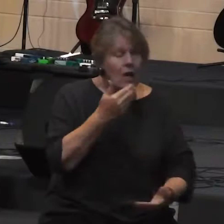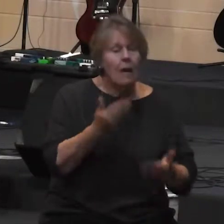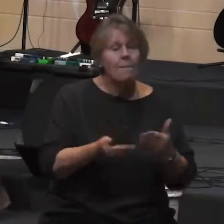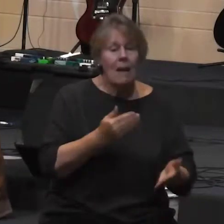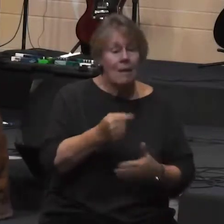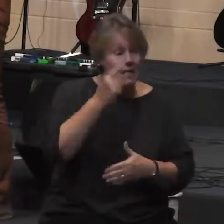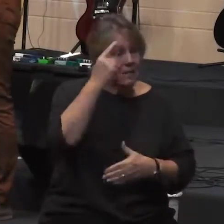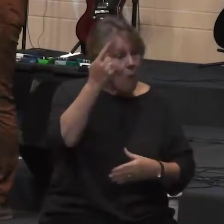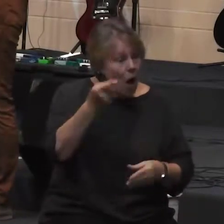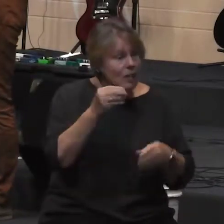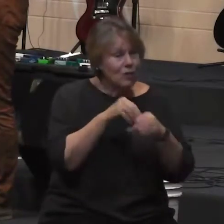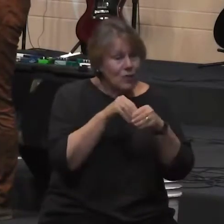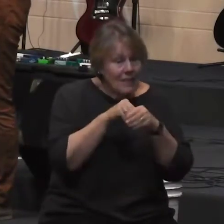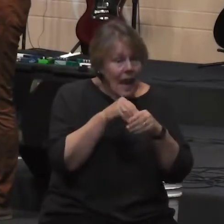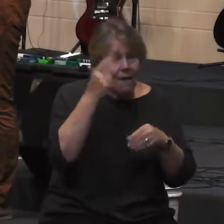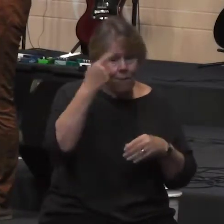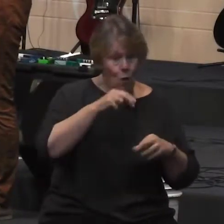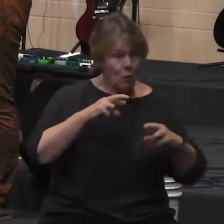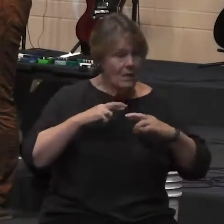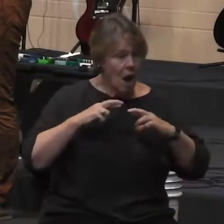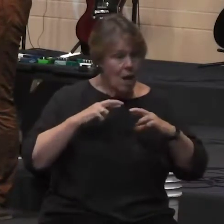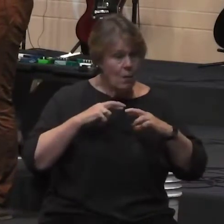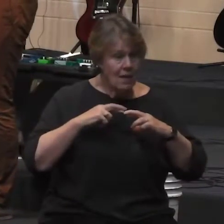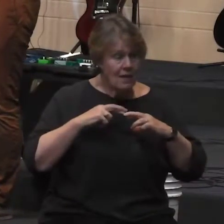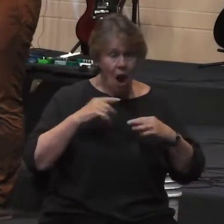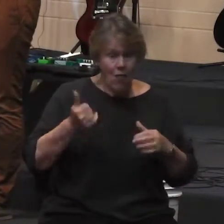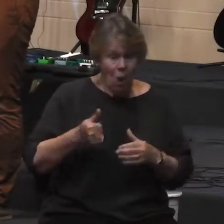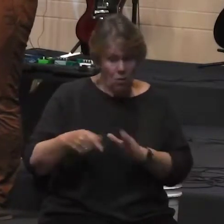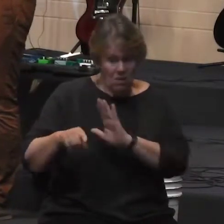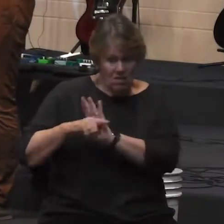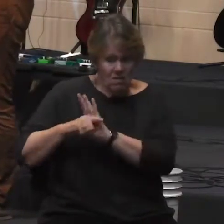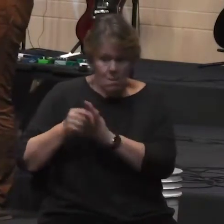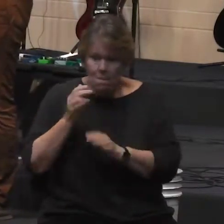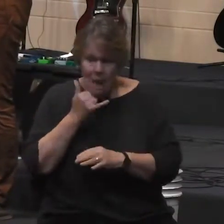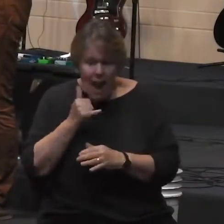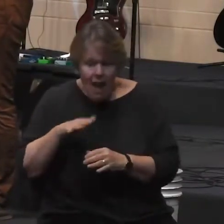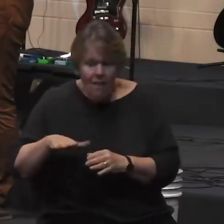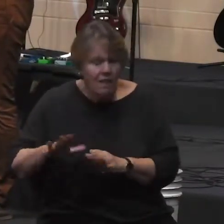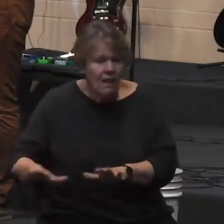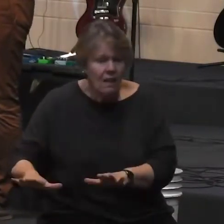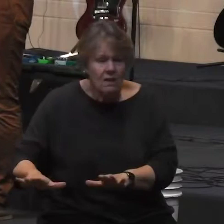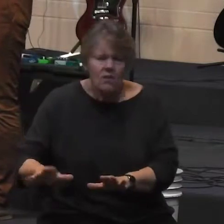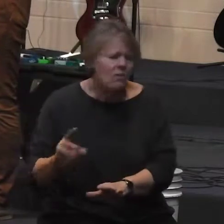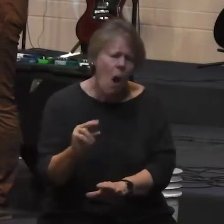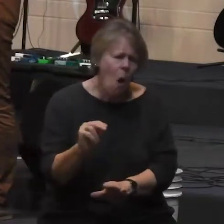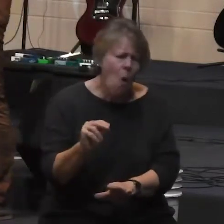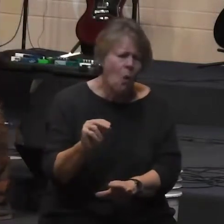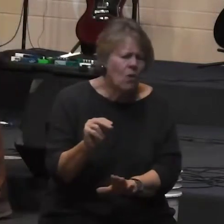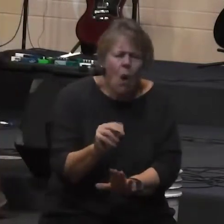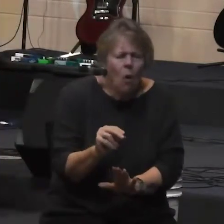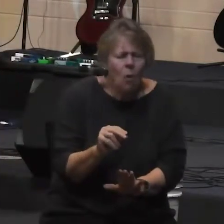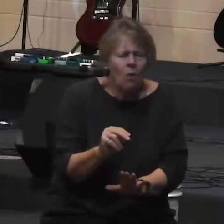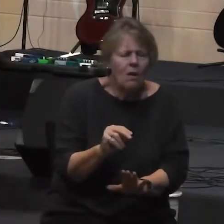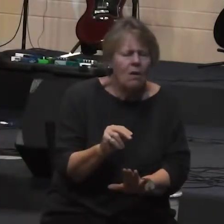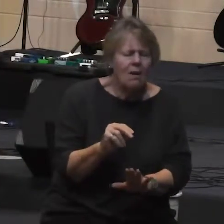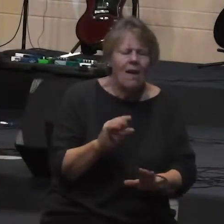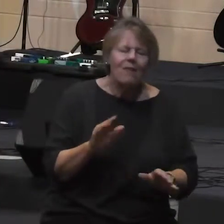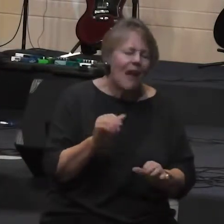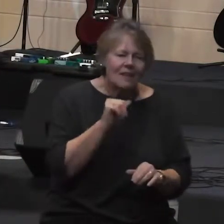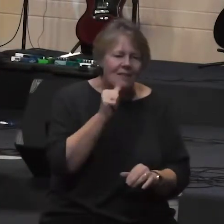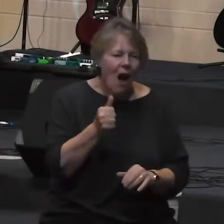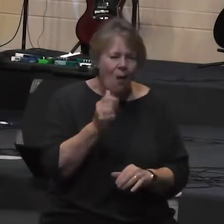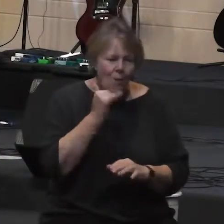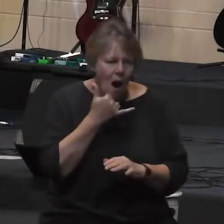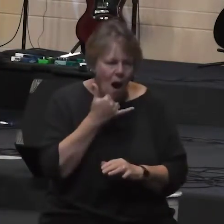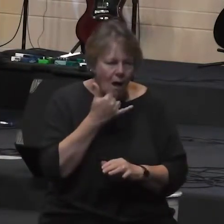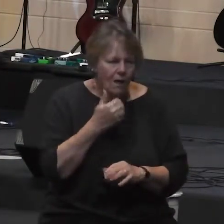are all of those bad things are we doing wrong when we plan in the future no I don't think we're doing wrong